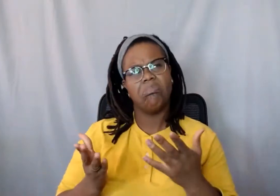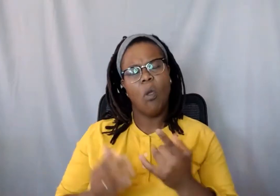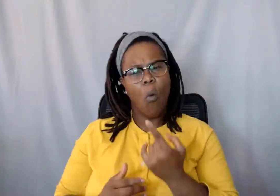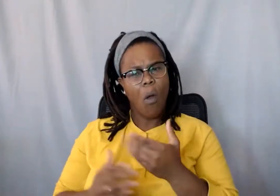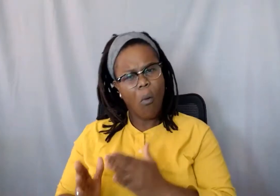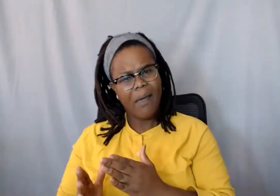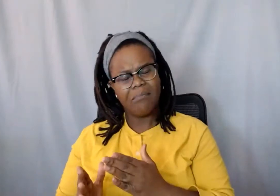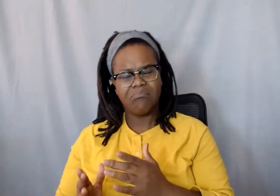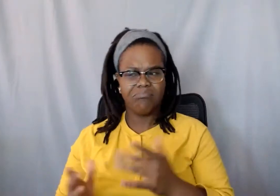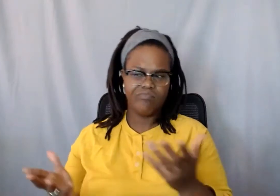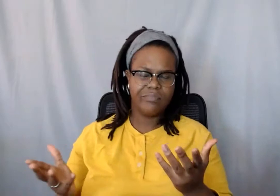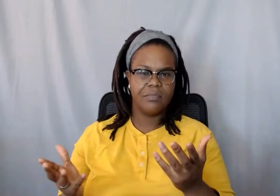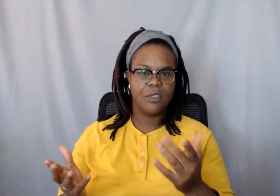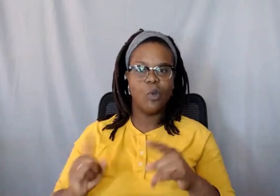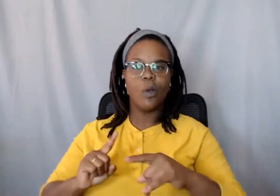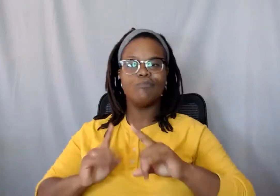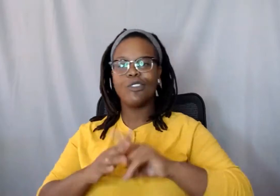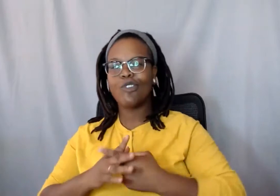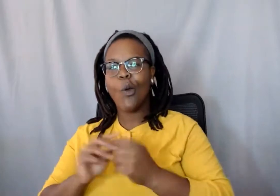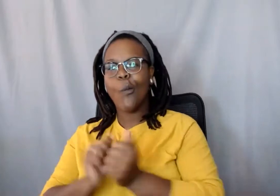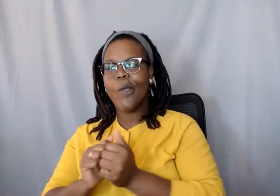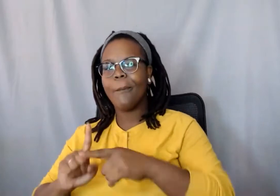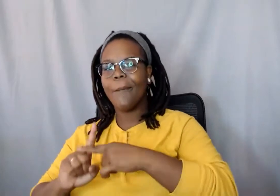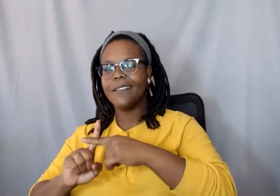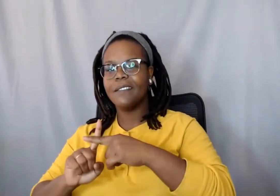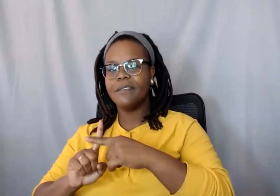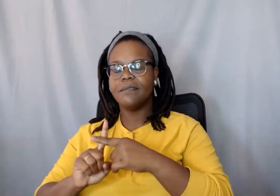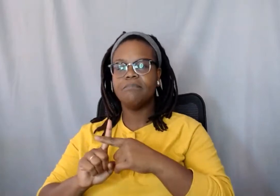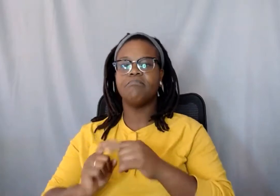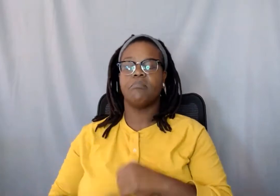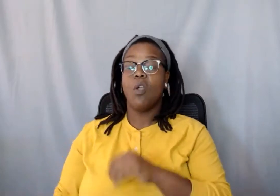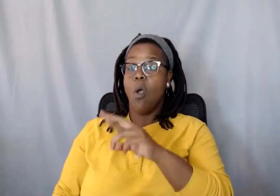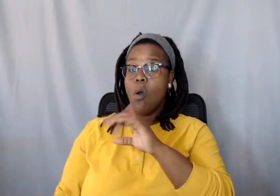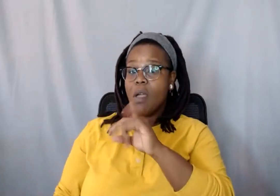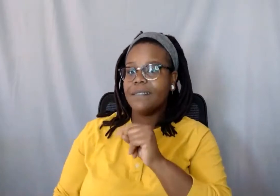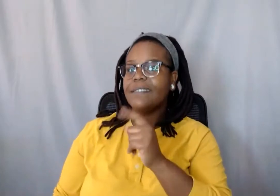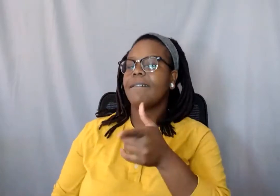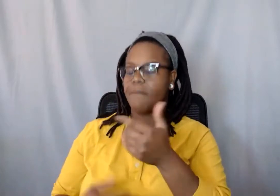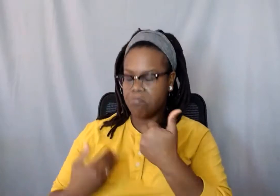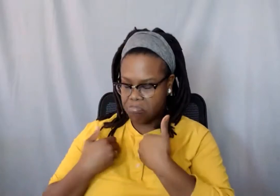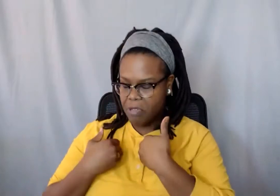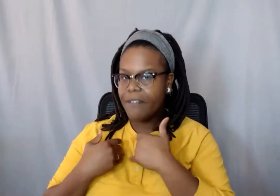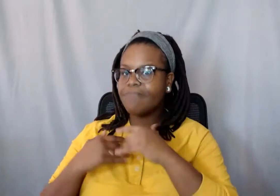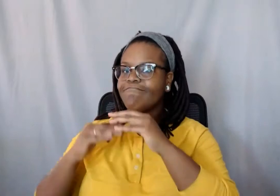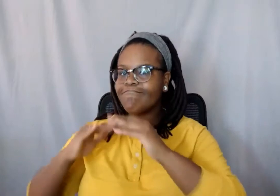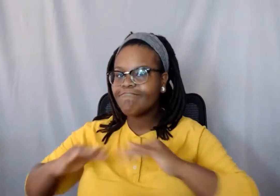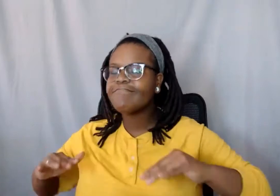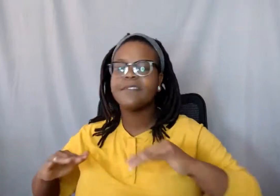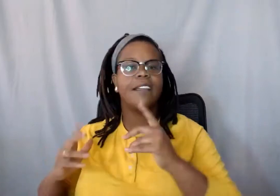but I can start with the positive side. So I think one of the biggest thing I like about RIT is it does have a diverse group in terms